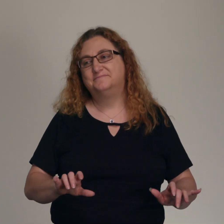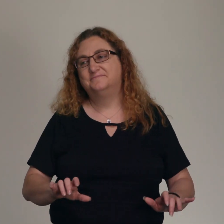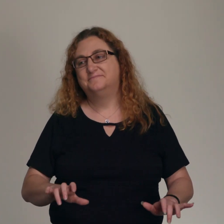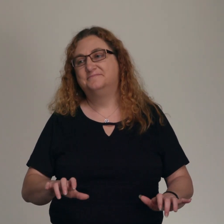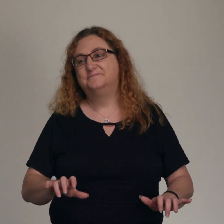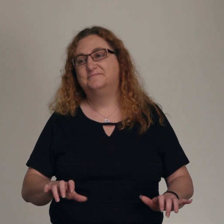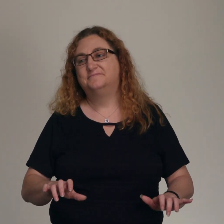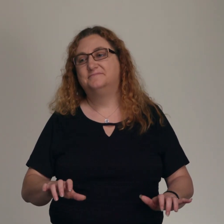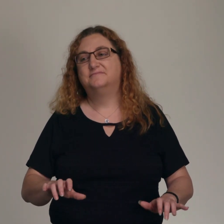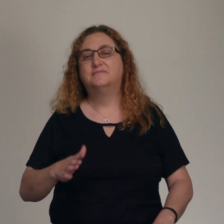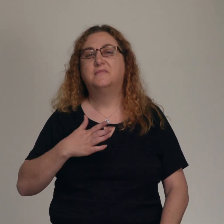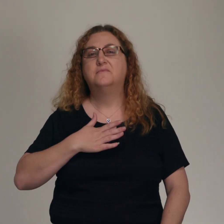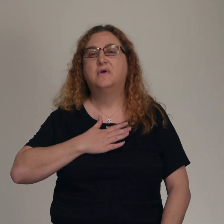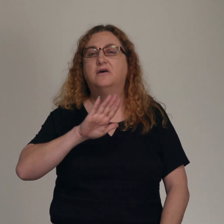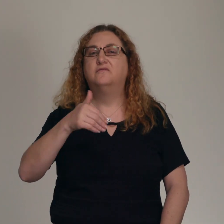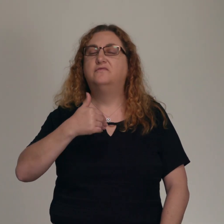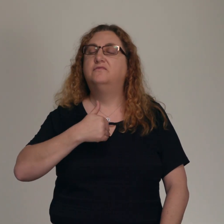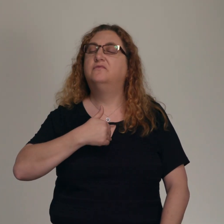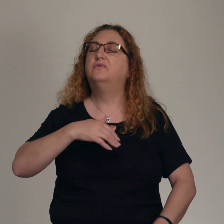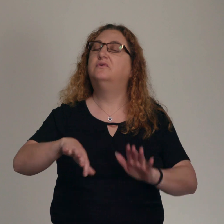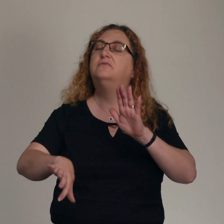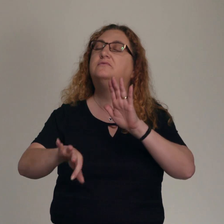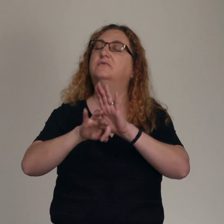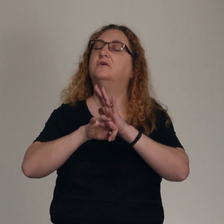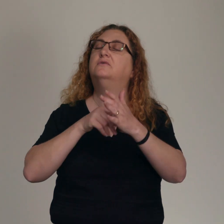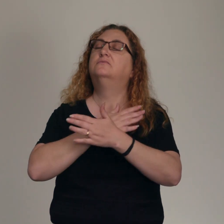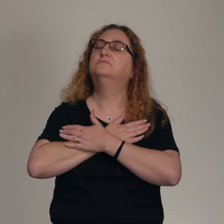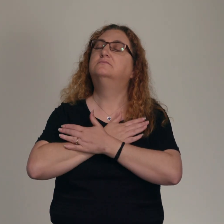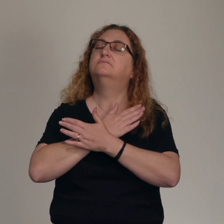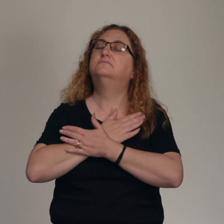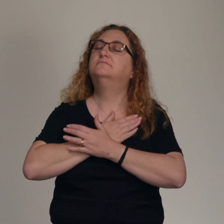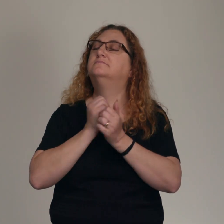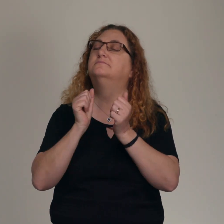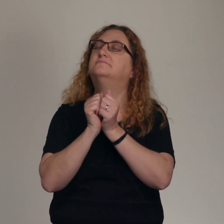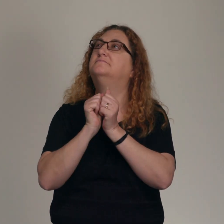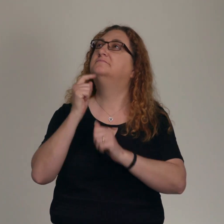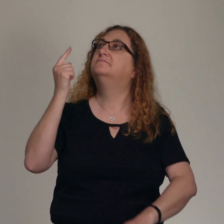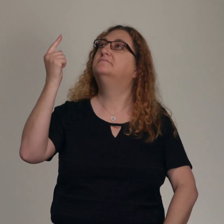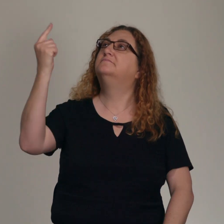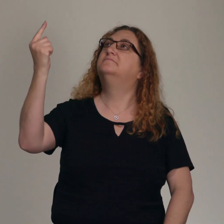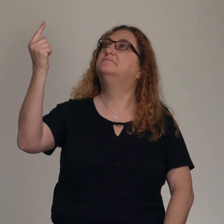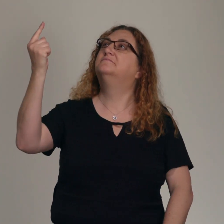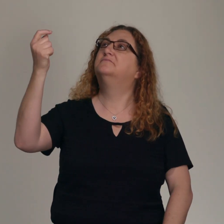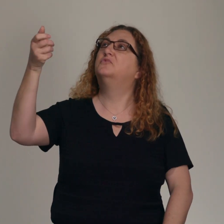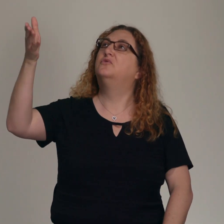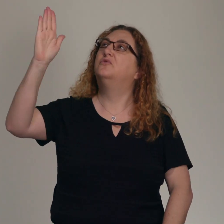My soul finds rest in God alone My rock and my salvation